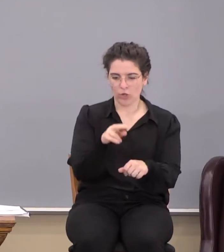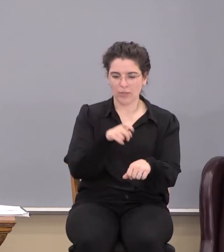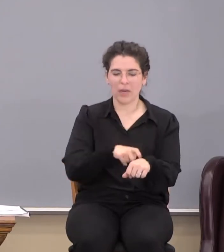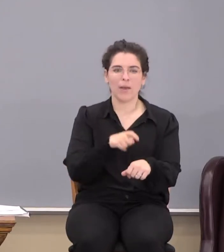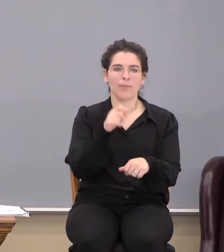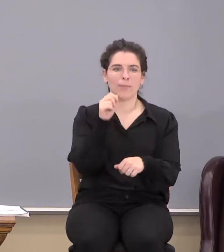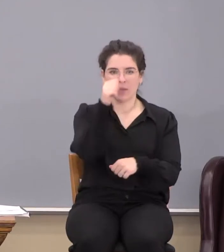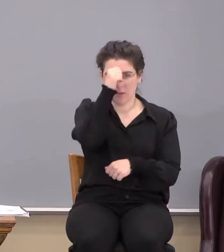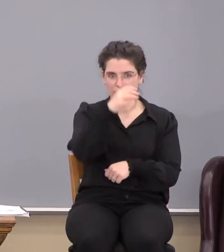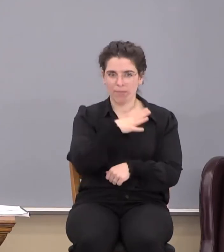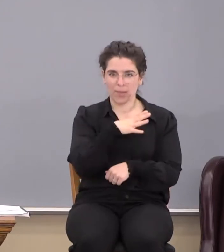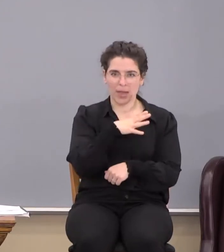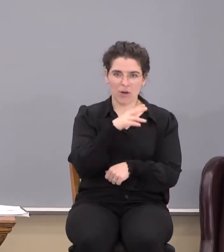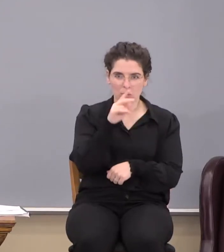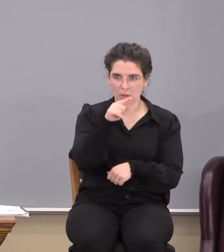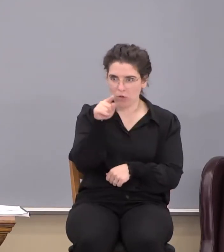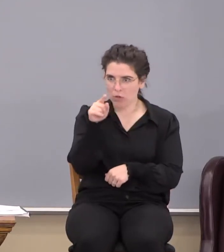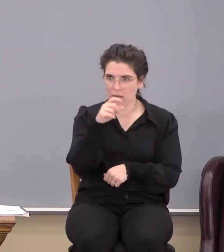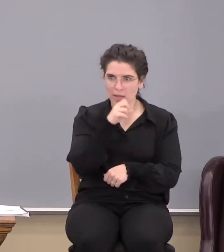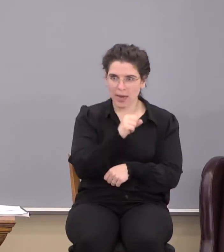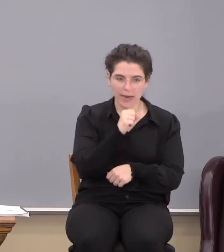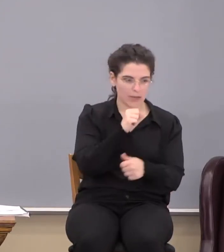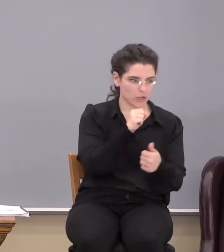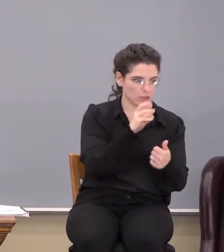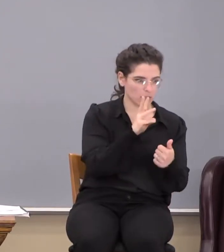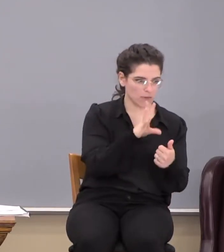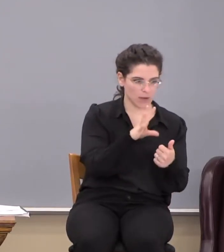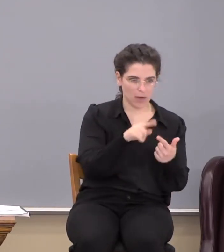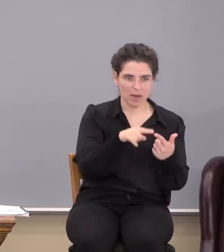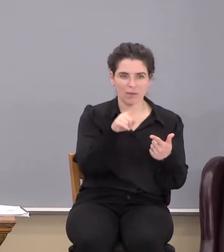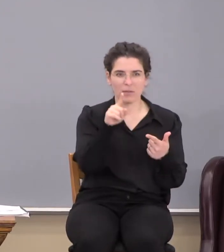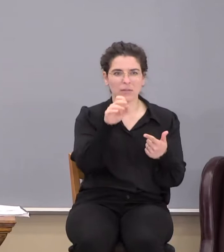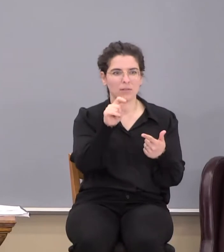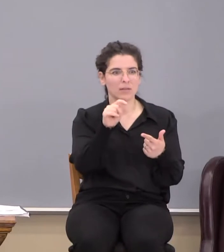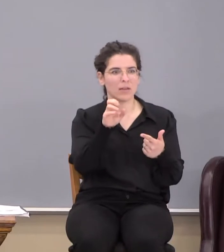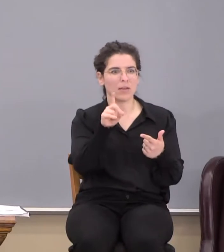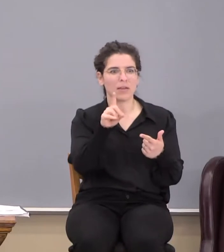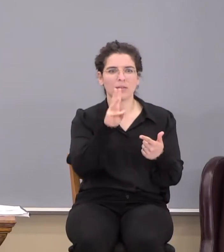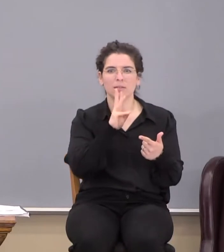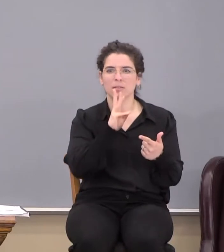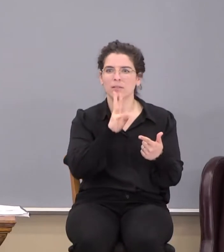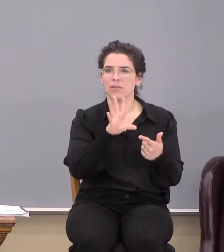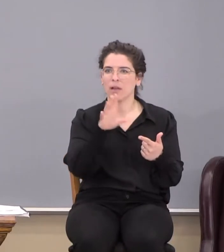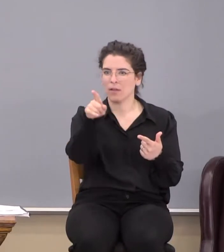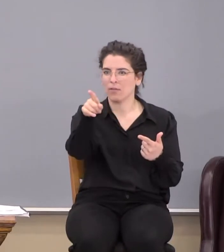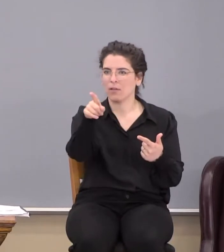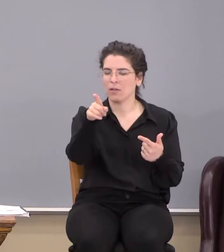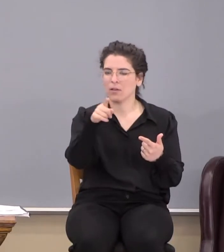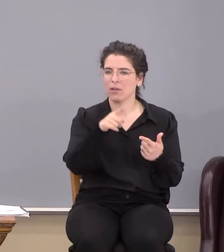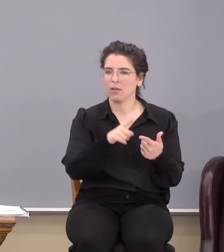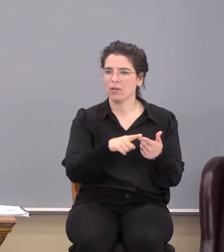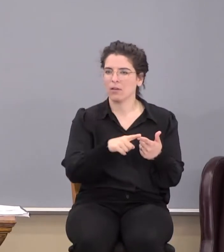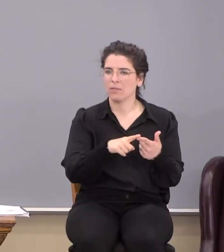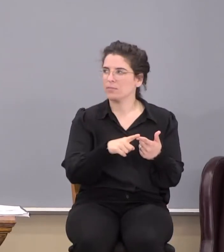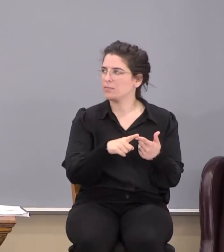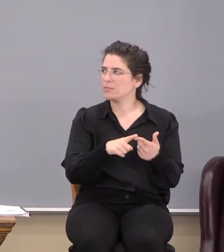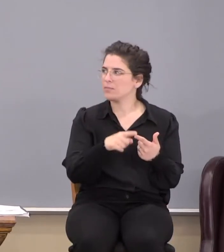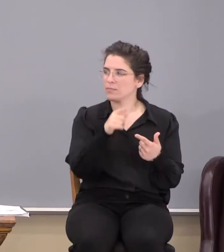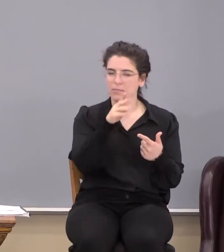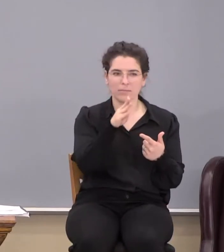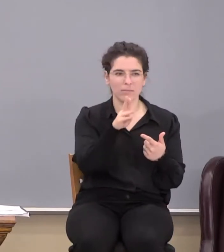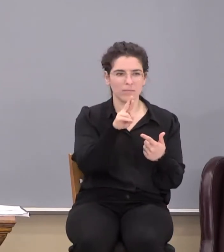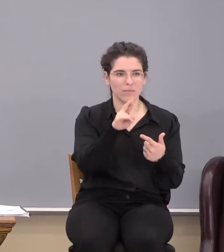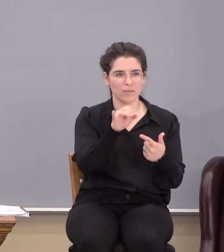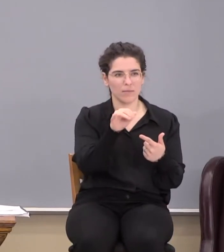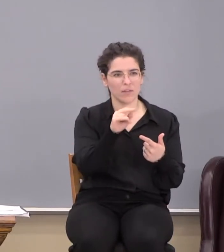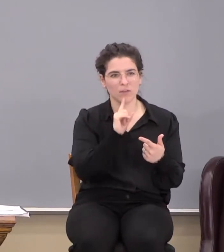checking each other's ages out. Like, I'm 65. Ted said he's... Where's Ted? Ted's 65. Where's Ted? Ted right there. And Brian is,